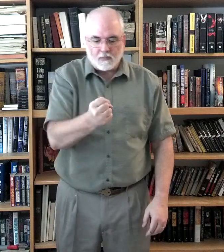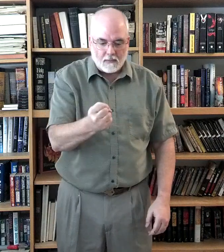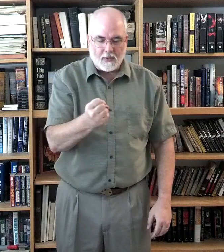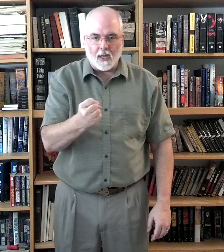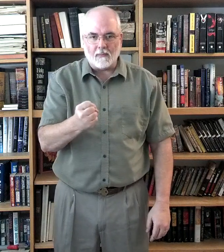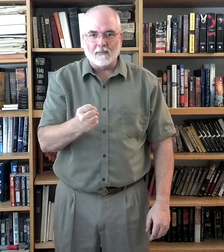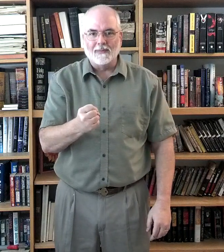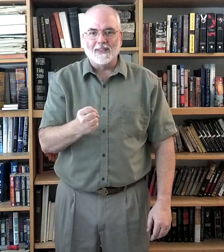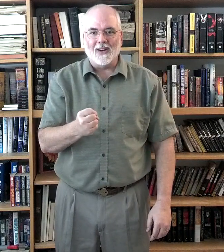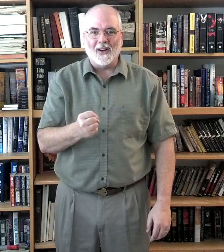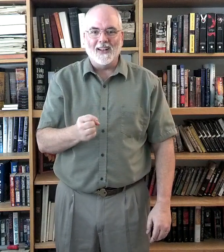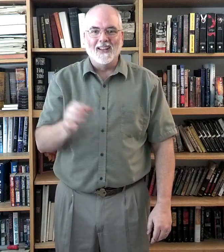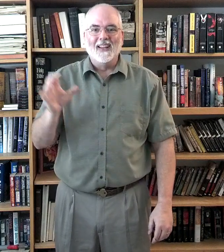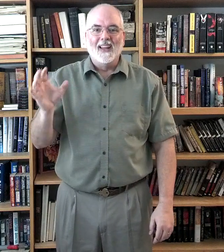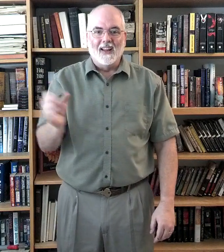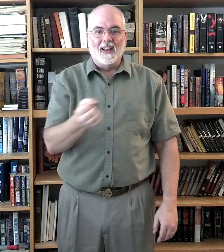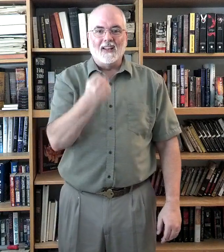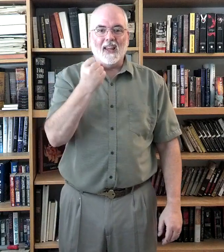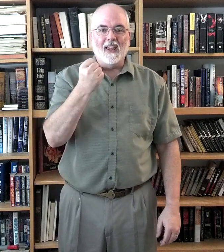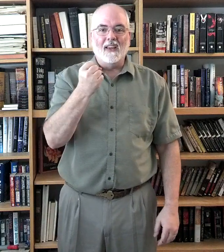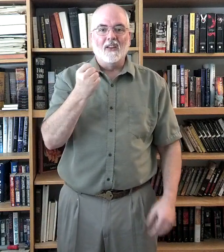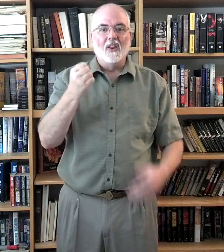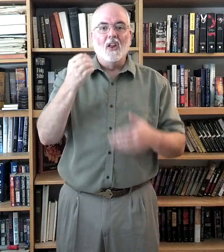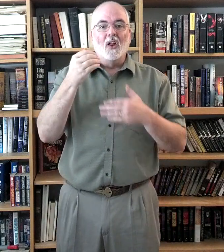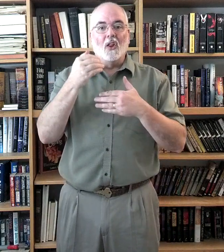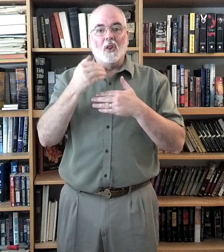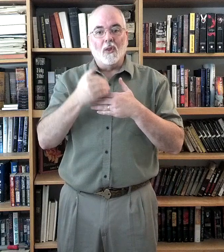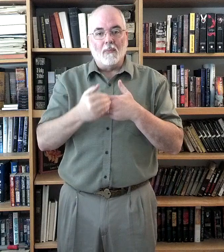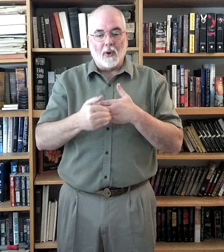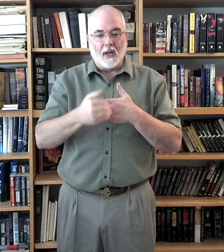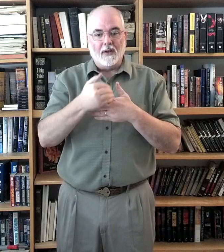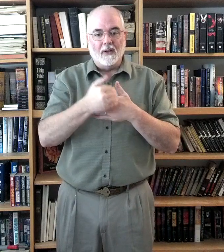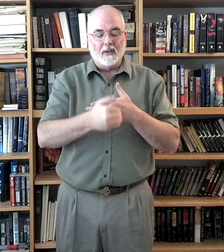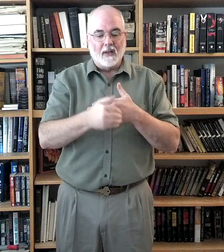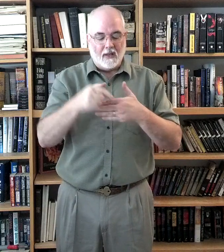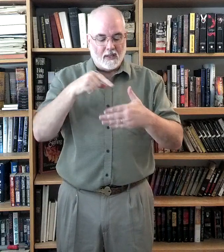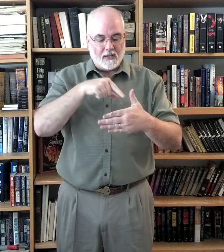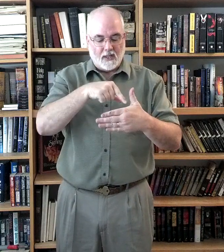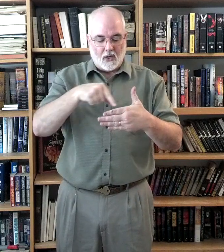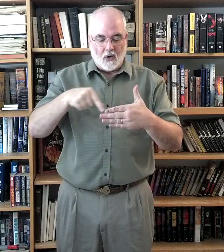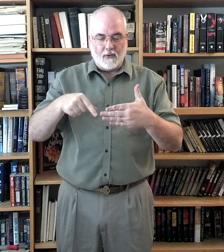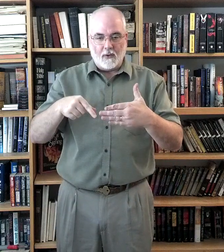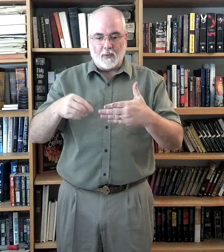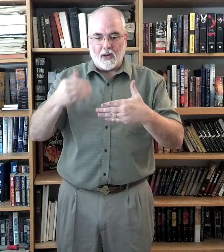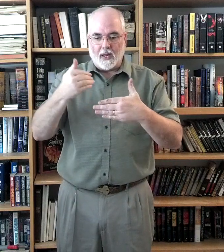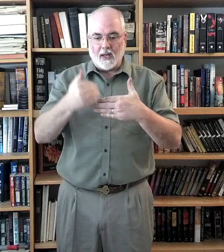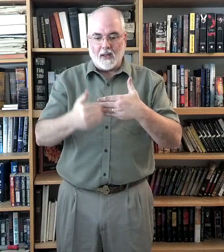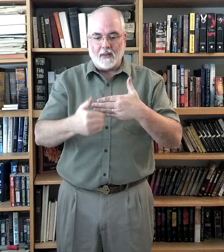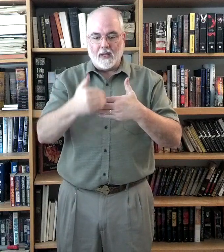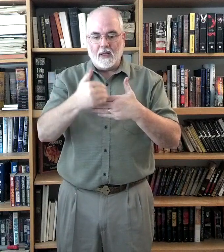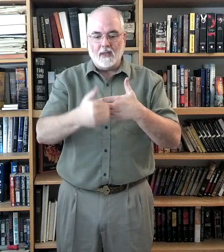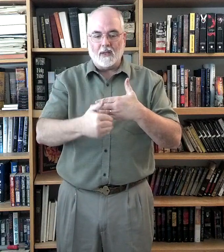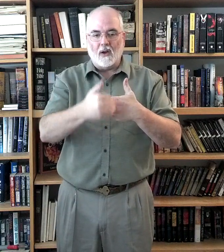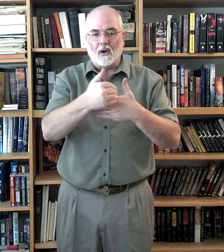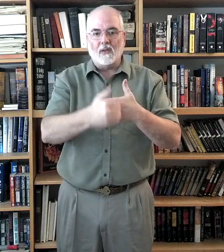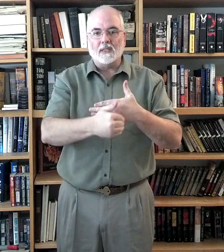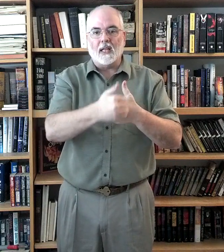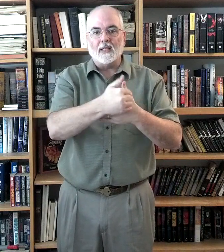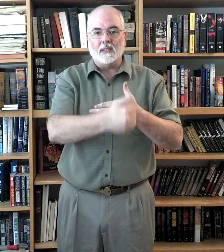Got them. Take the bread. This is the loaf of the bread, and these are the slices.